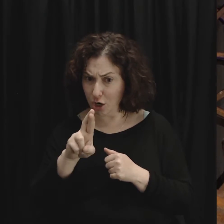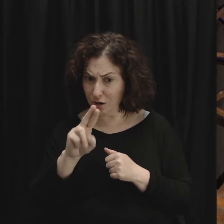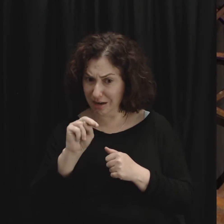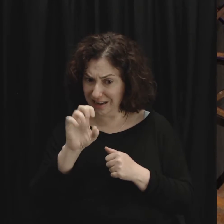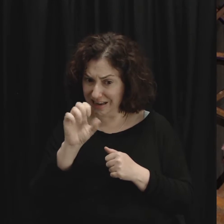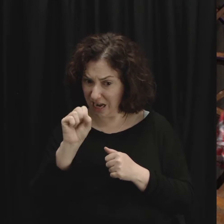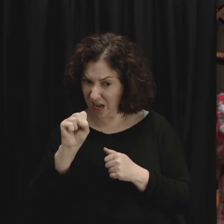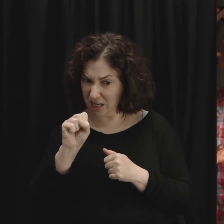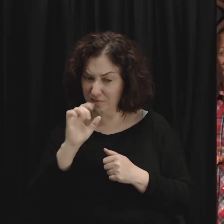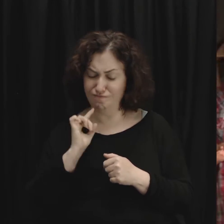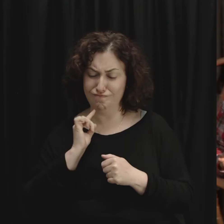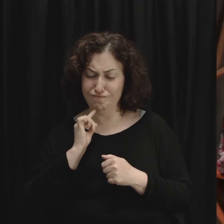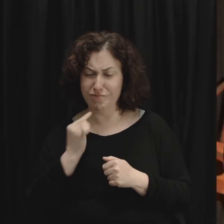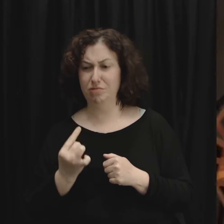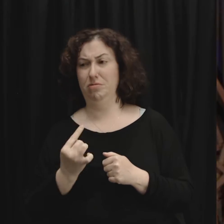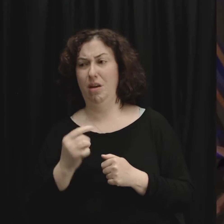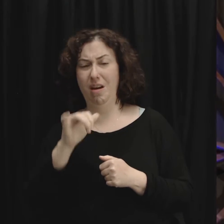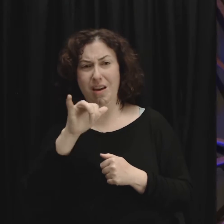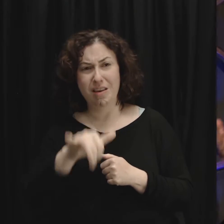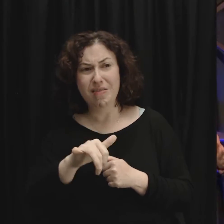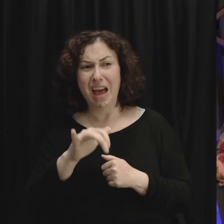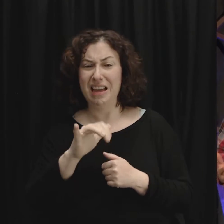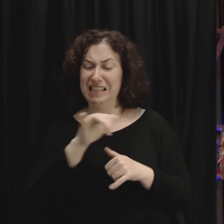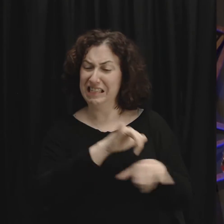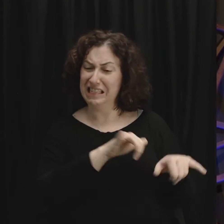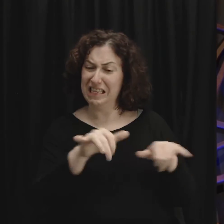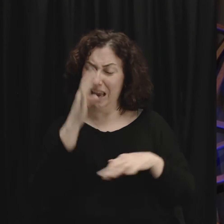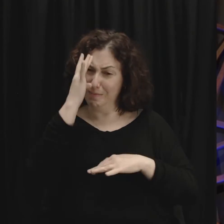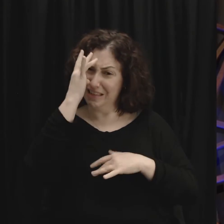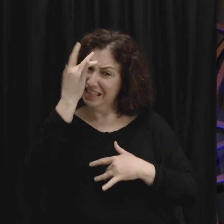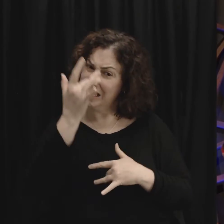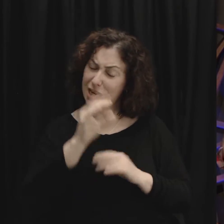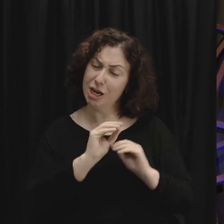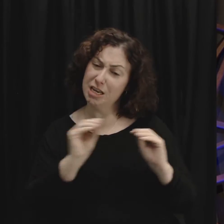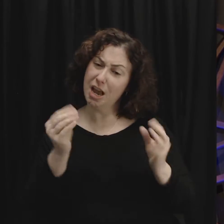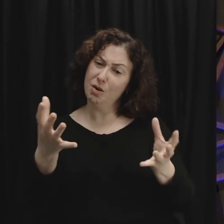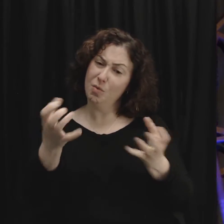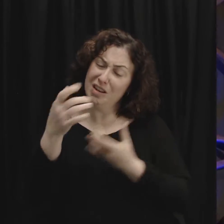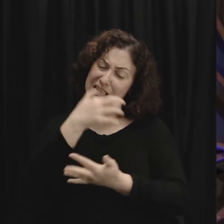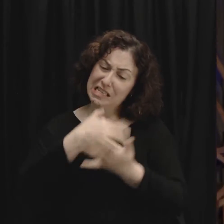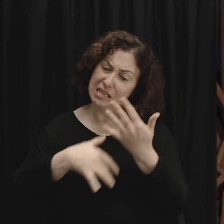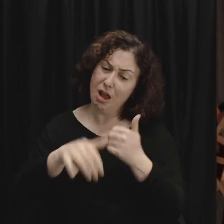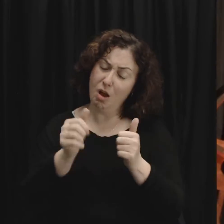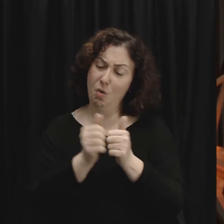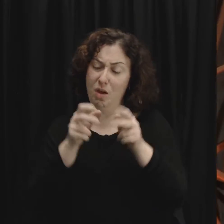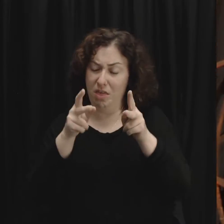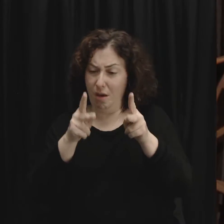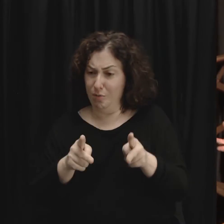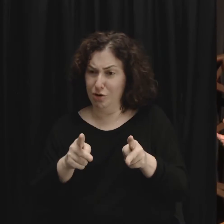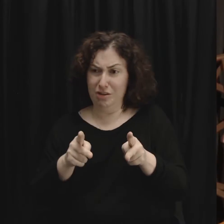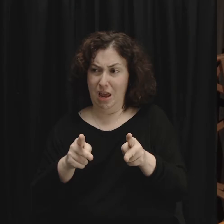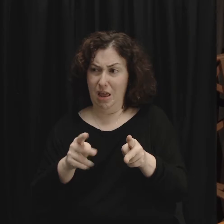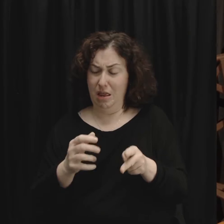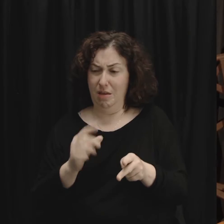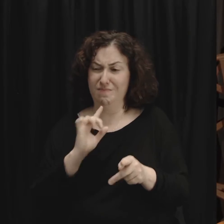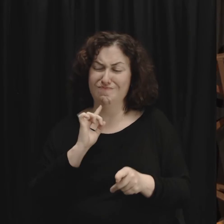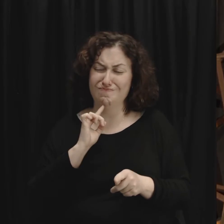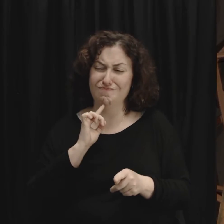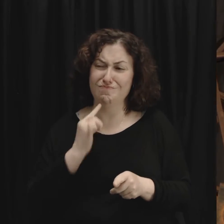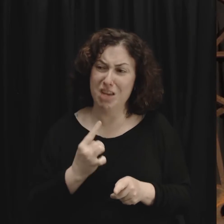that's gross. Nobody wants to be around a bitter person. Bitter, unforgiving people do not attract others to themselves.